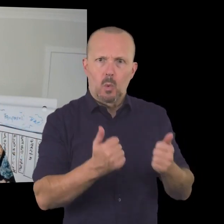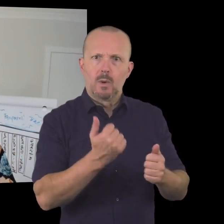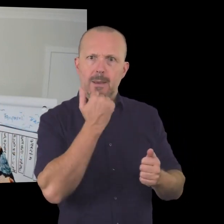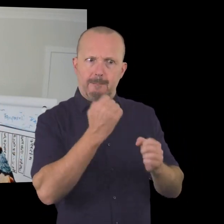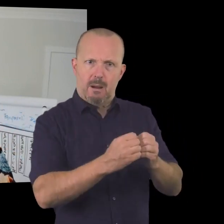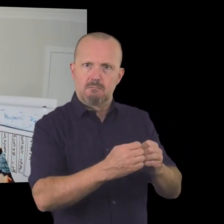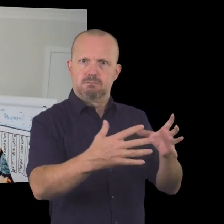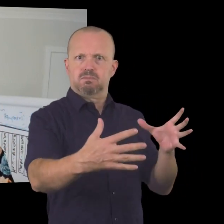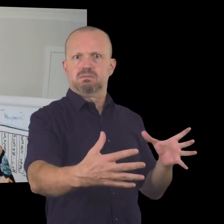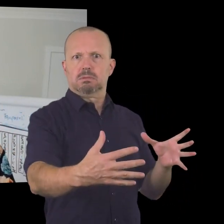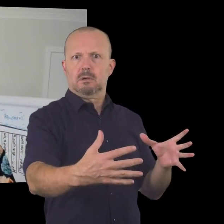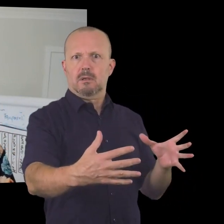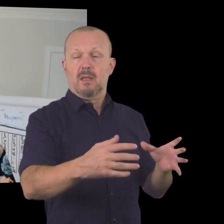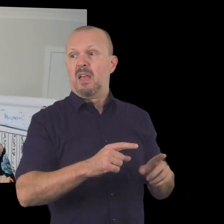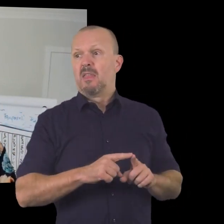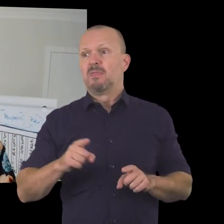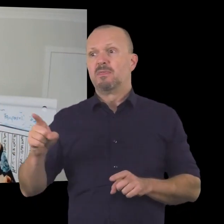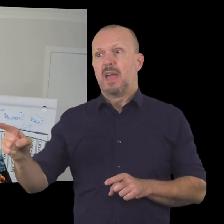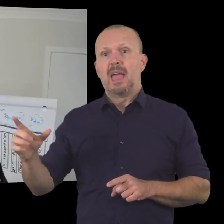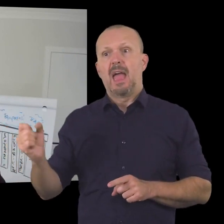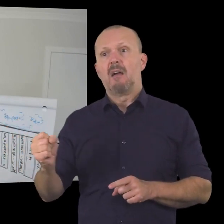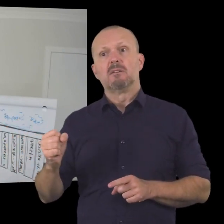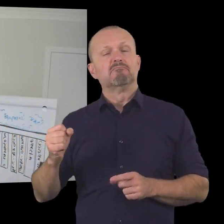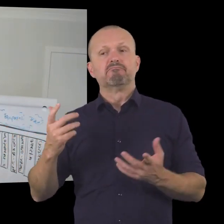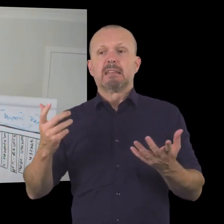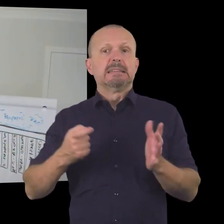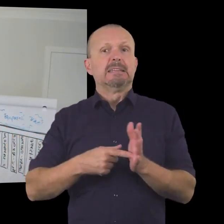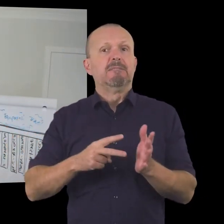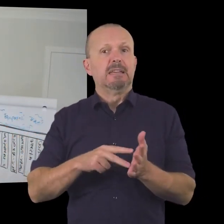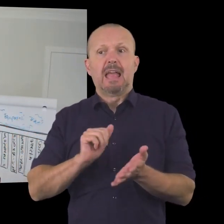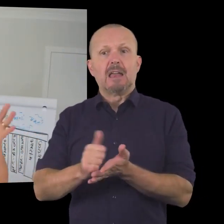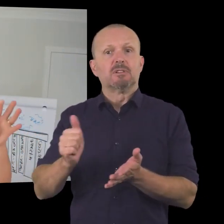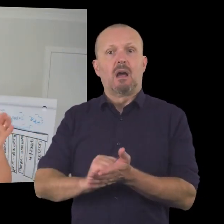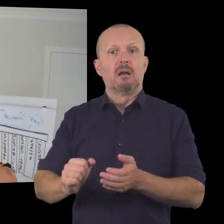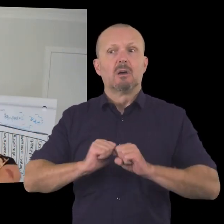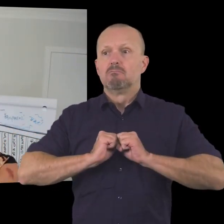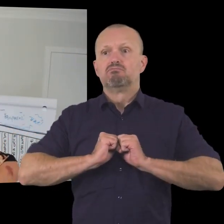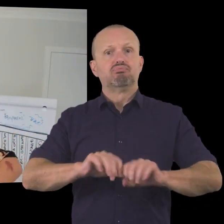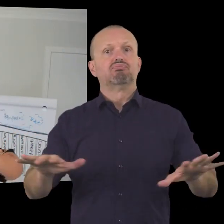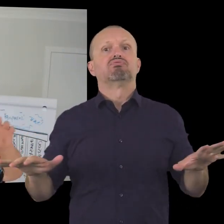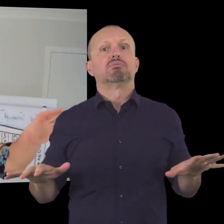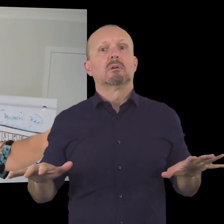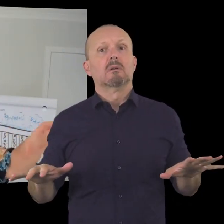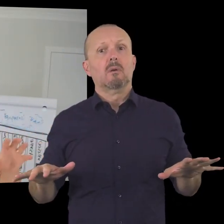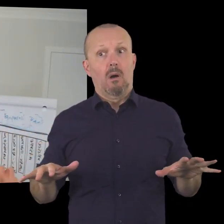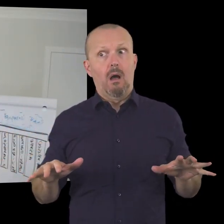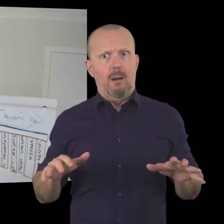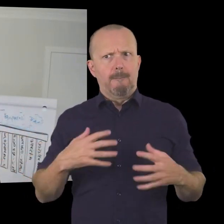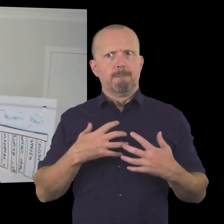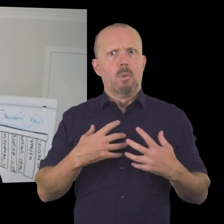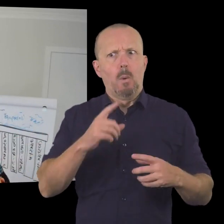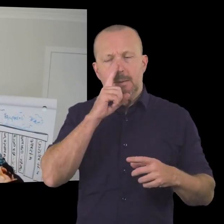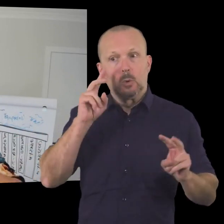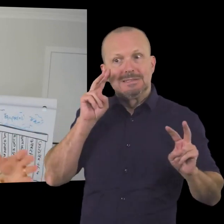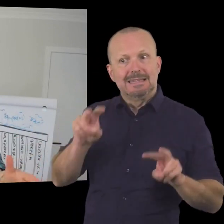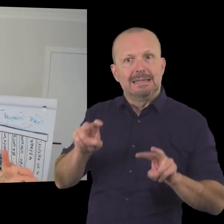number of the target market versus the scattergun approach which is an ad on the radio or on tv or in the paper which